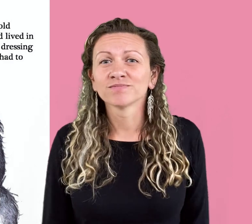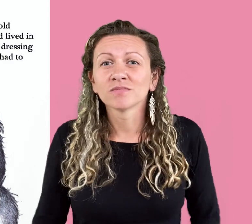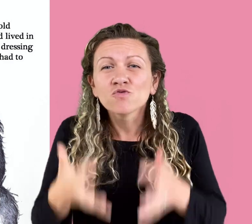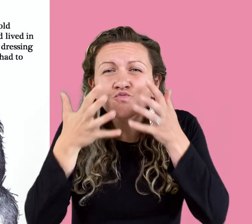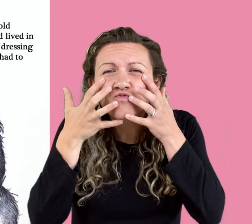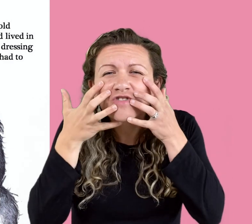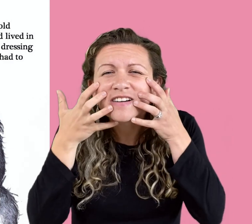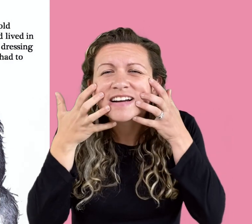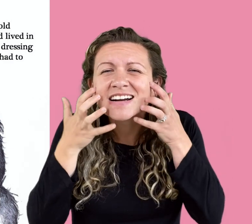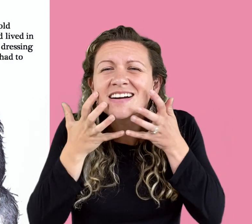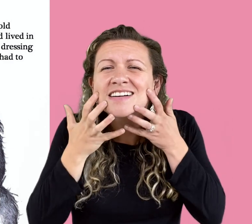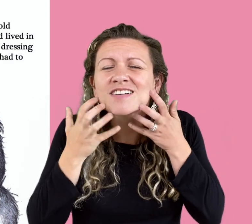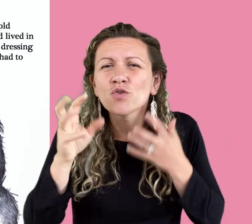and wrinkly